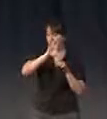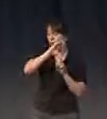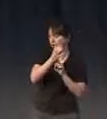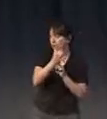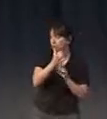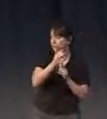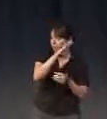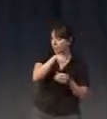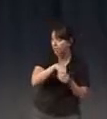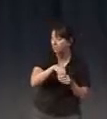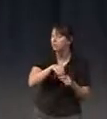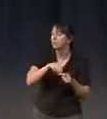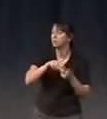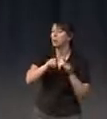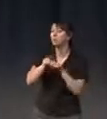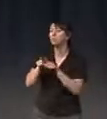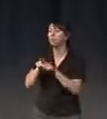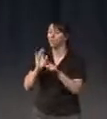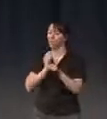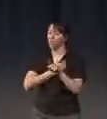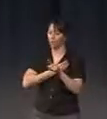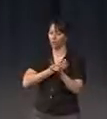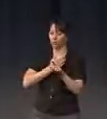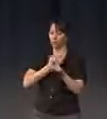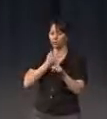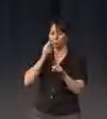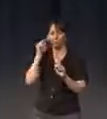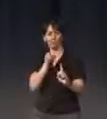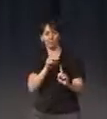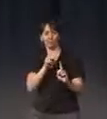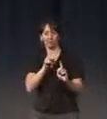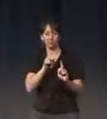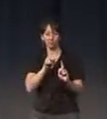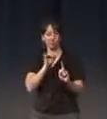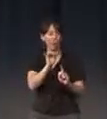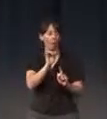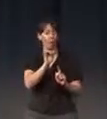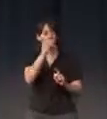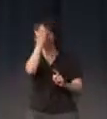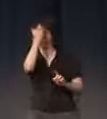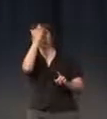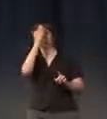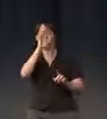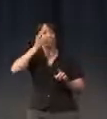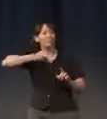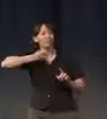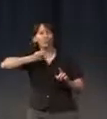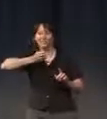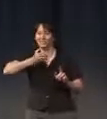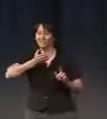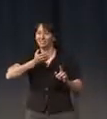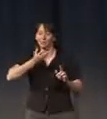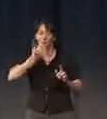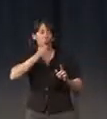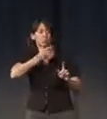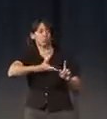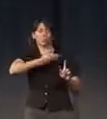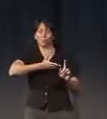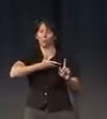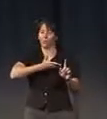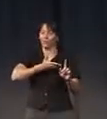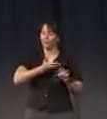have been living, but also on the perception that we know and, you know, the recent history that you might relate. Now, what happened in kind of